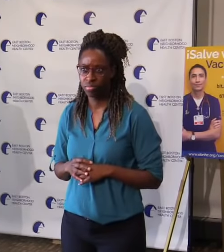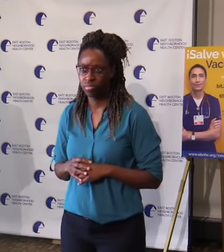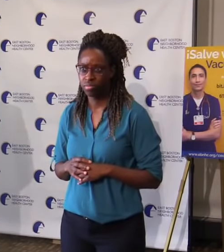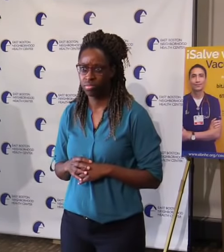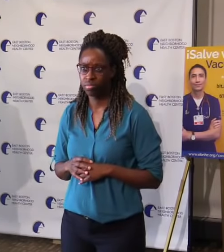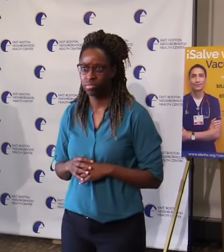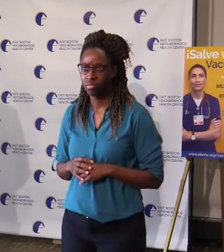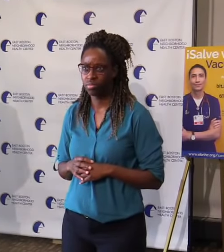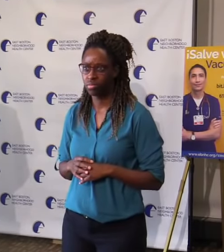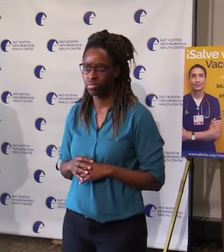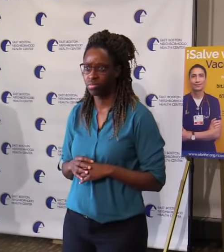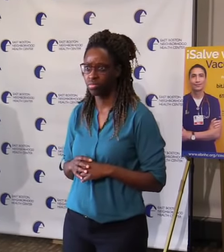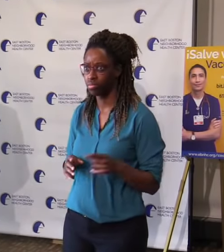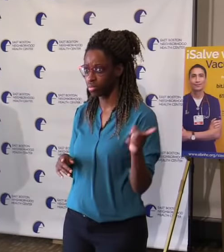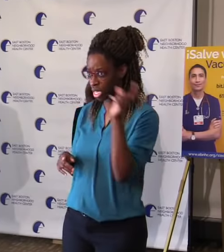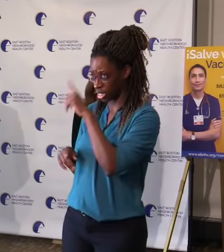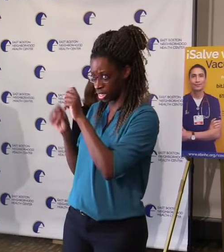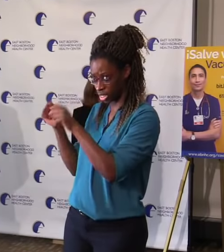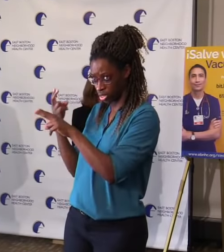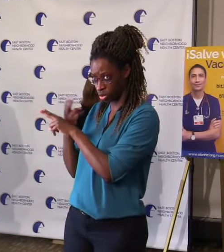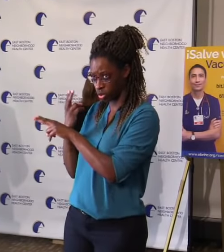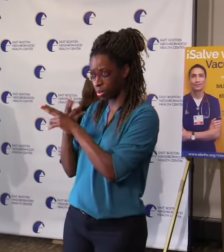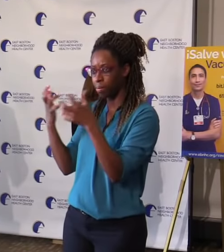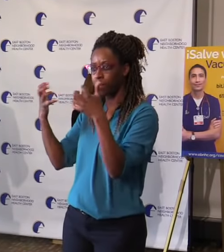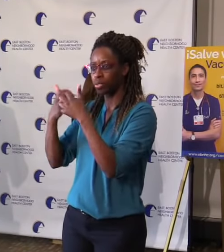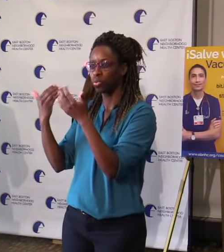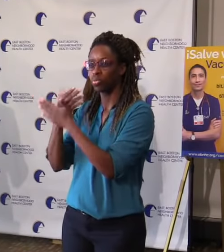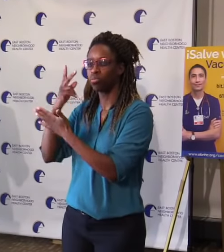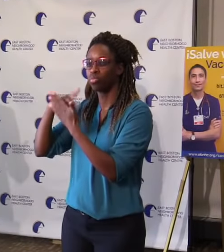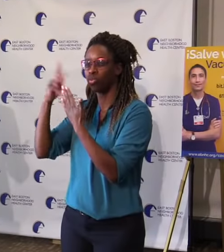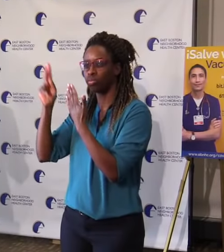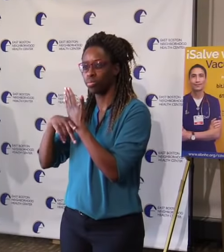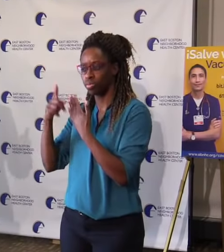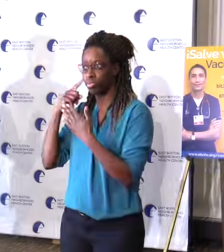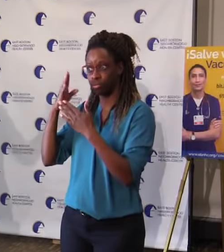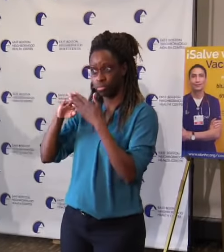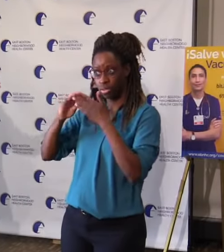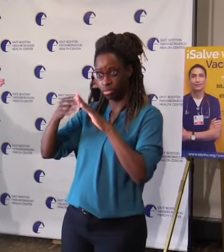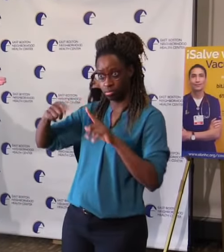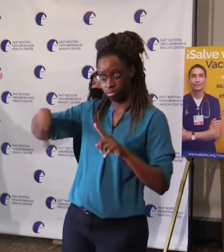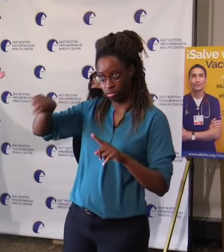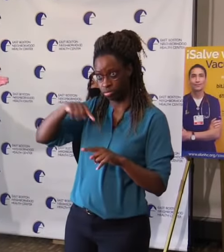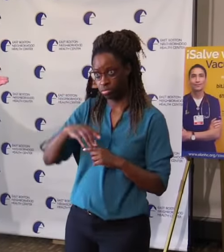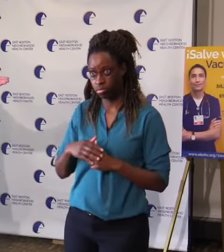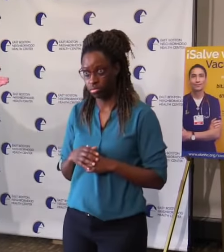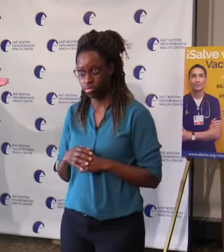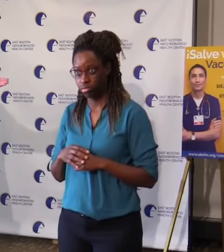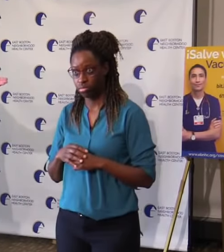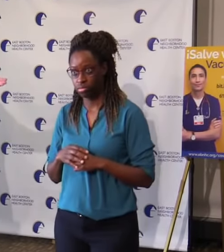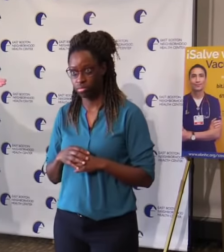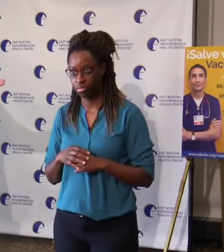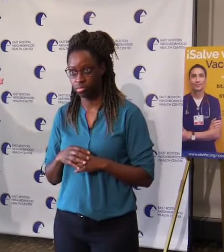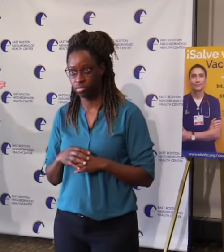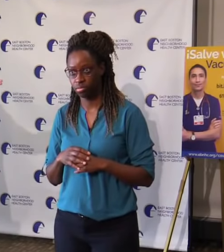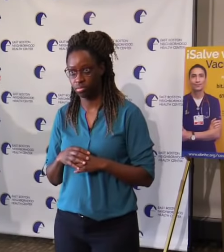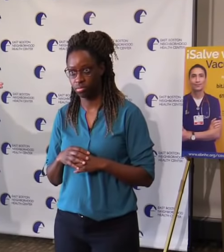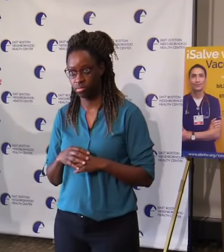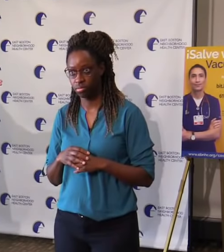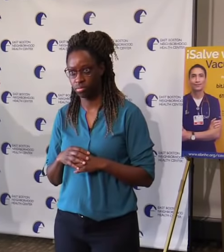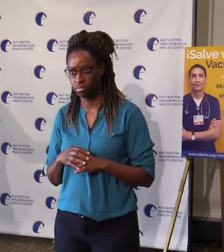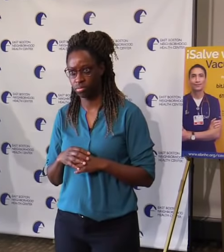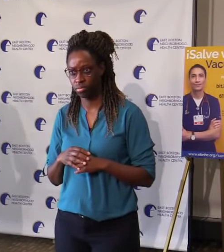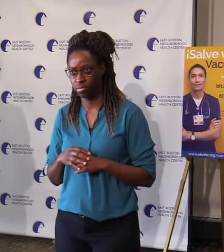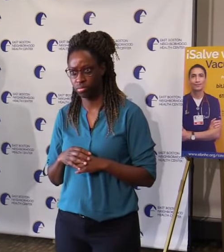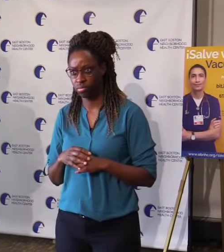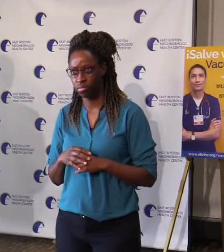Would it help at all in the communities? I know it's from that site. These guys, first of all, somebody just granted them a million